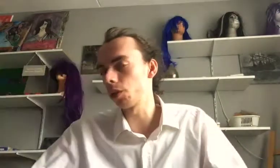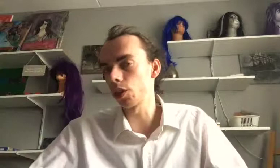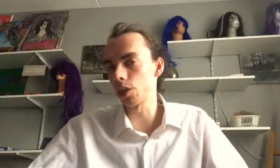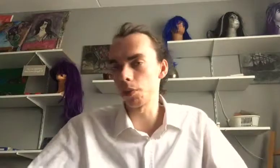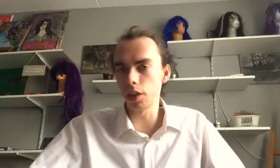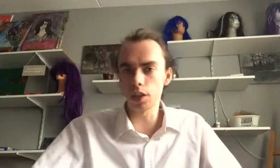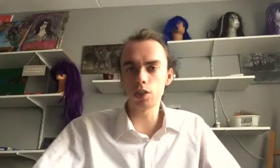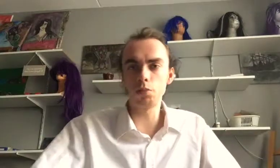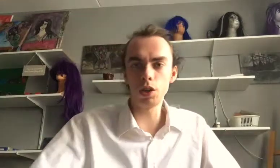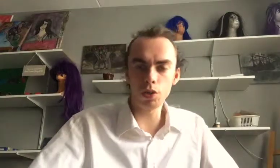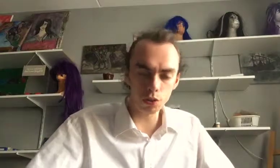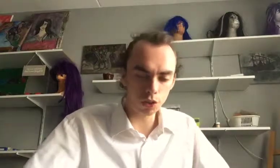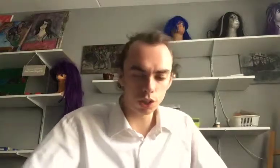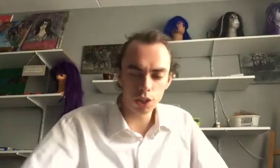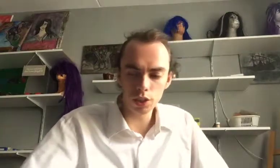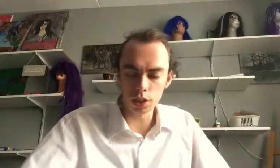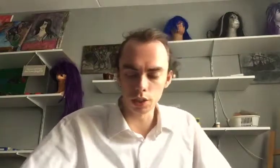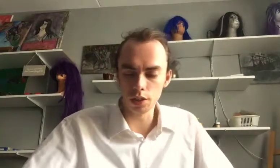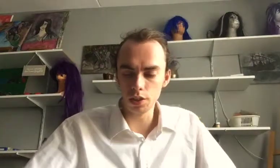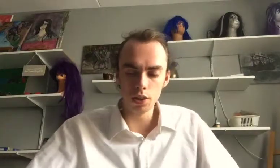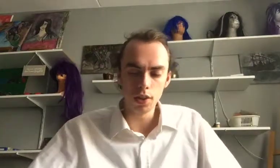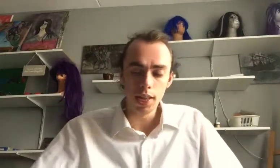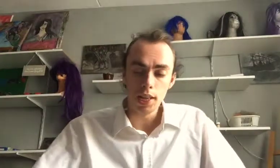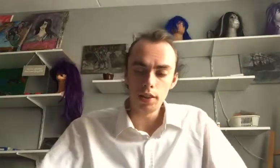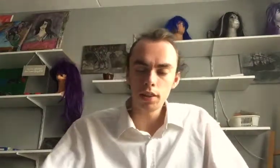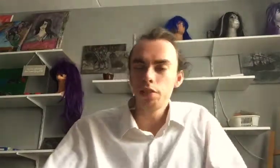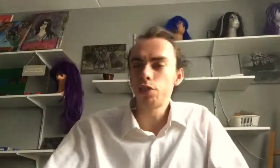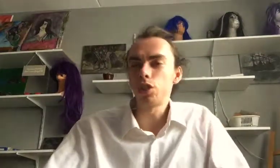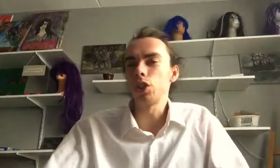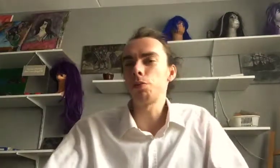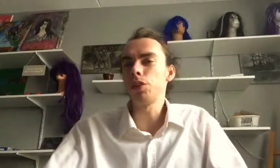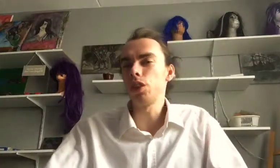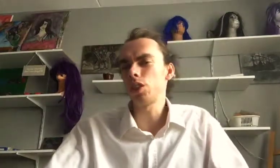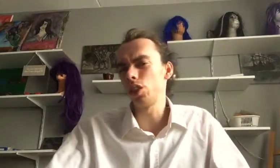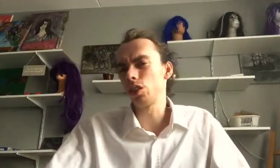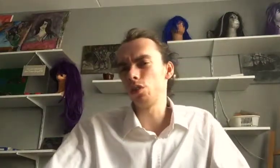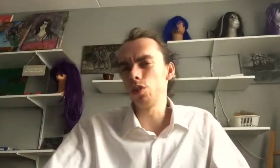Because they've been extremely low on acidity. And therefore, there's pretty logic to,